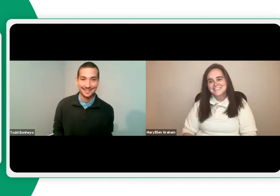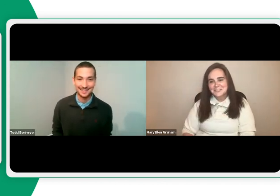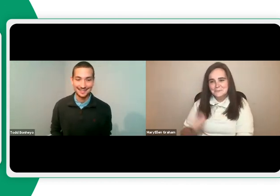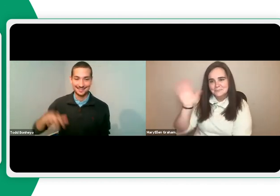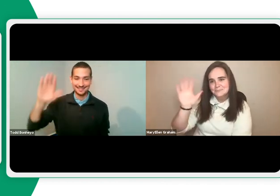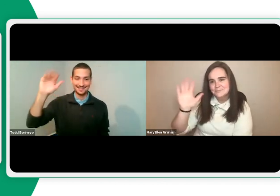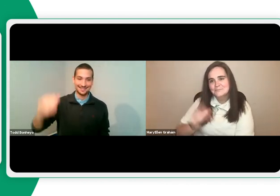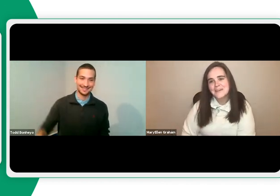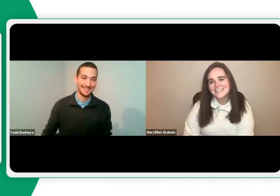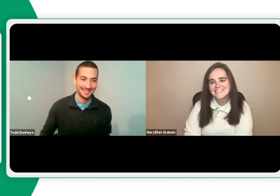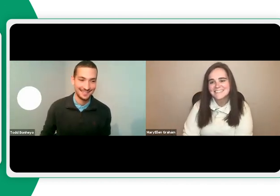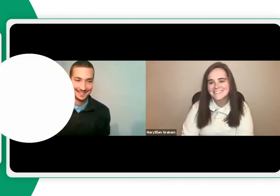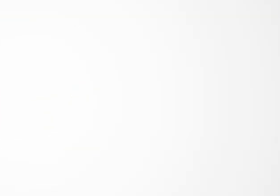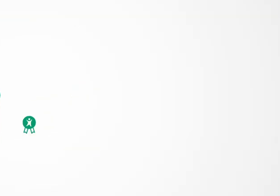All right. Have a good night, everyone. Bye-bye.